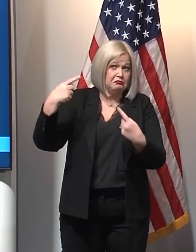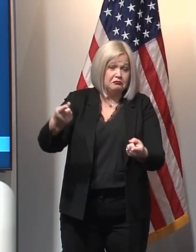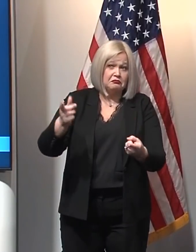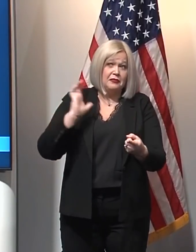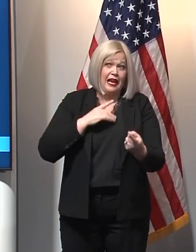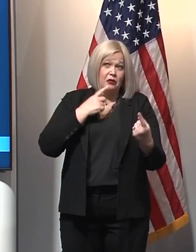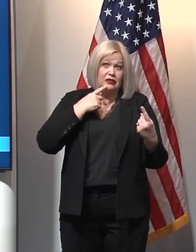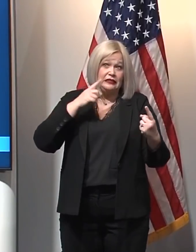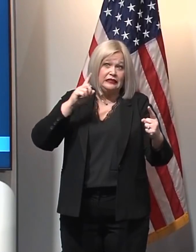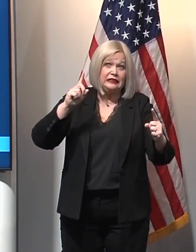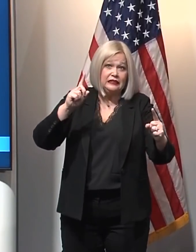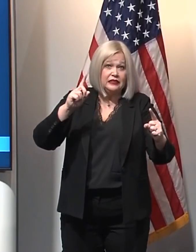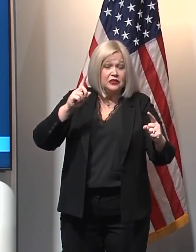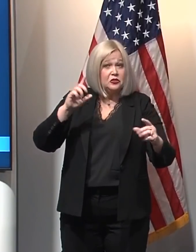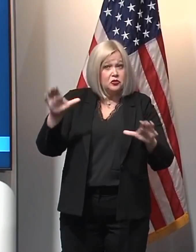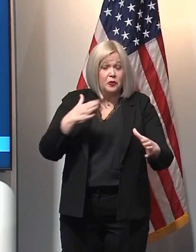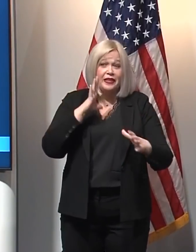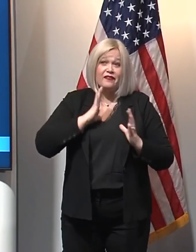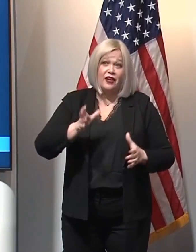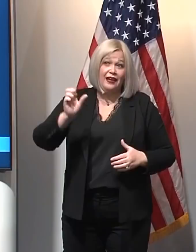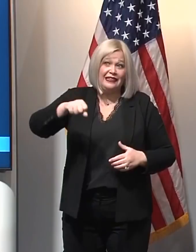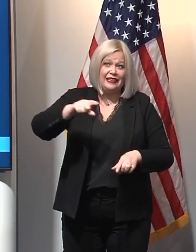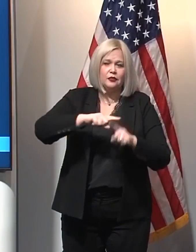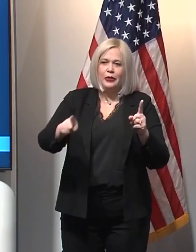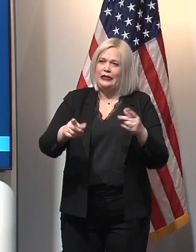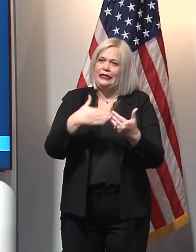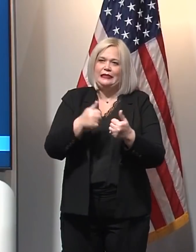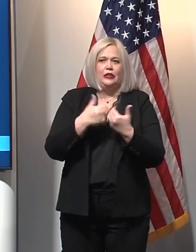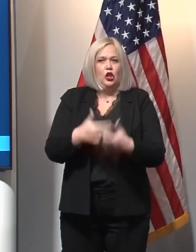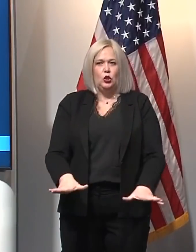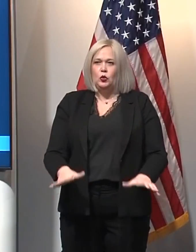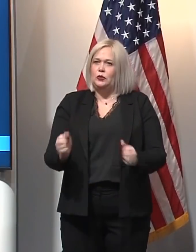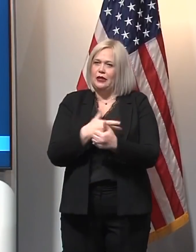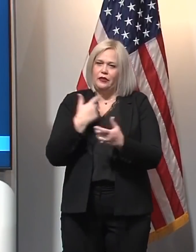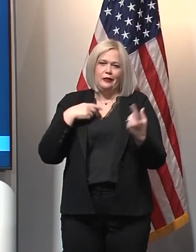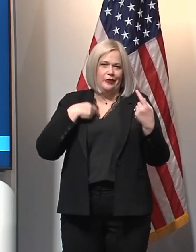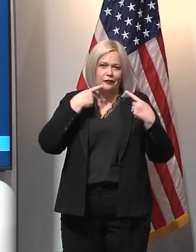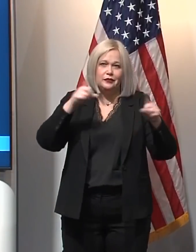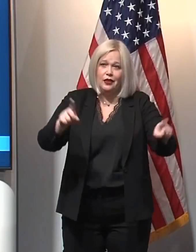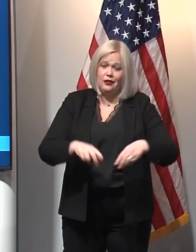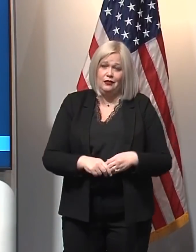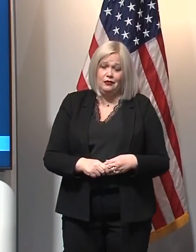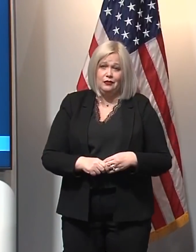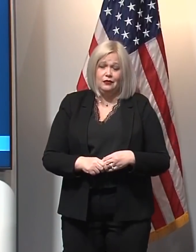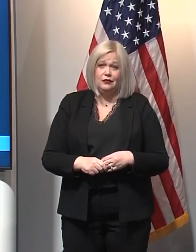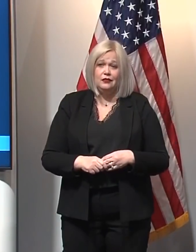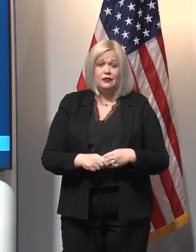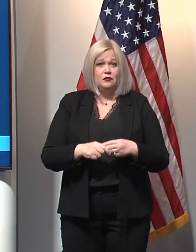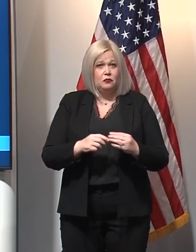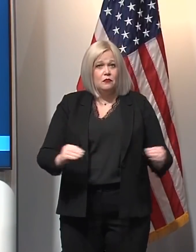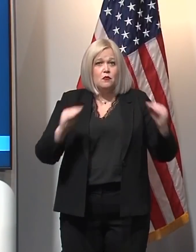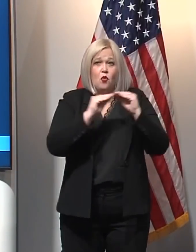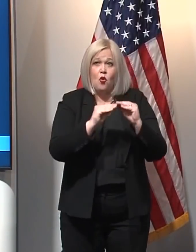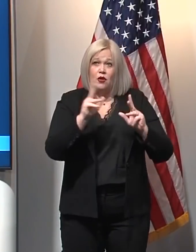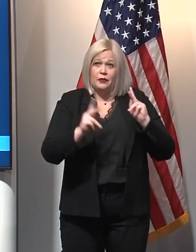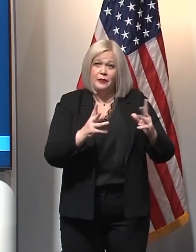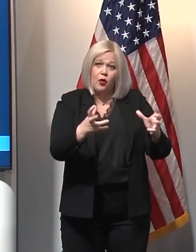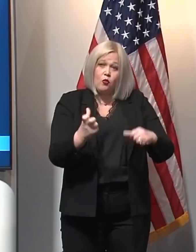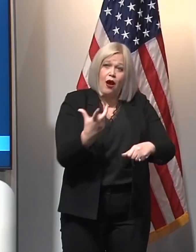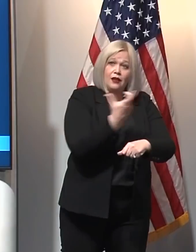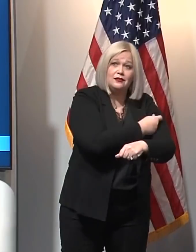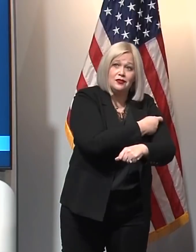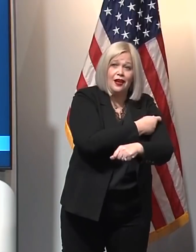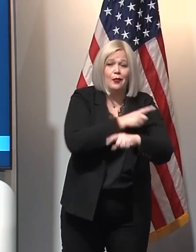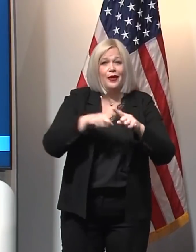point is fragile. That's the nature of this virus. As we see the demand for vaccines outpace the supply we currently